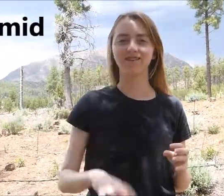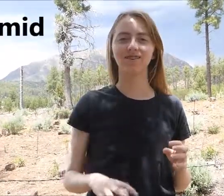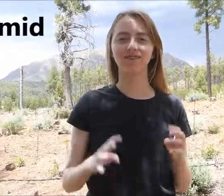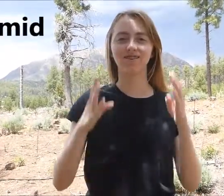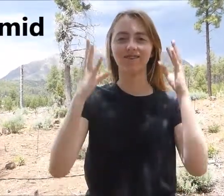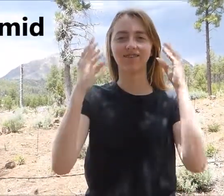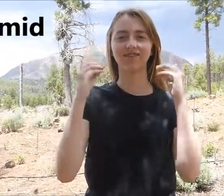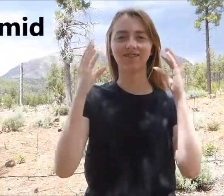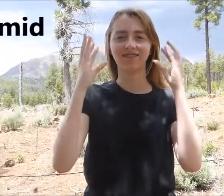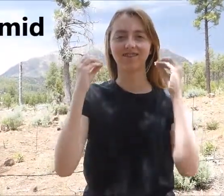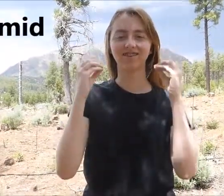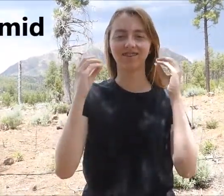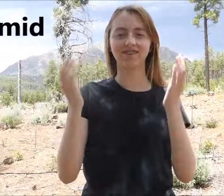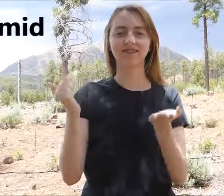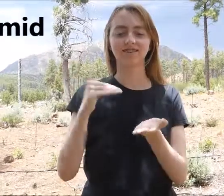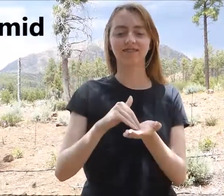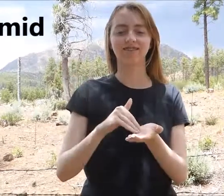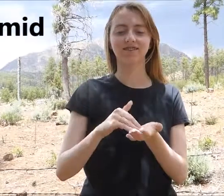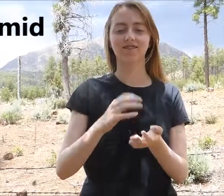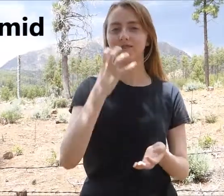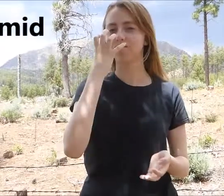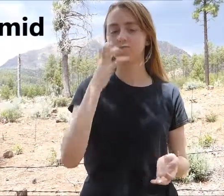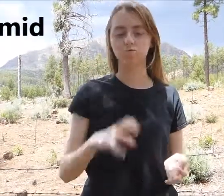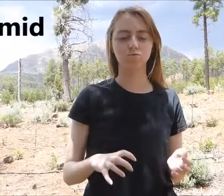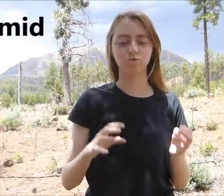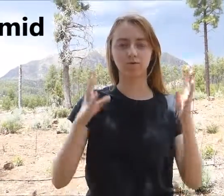Humid, again, humid.